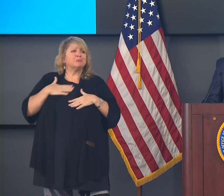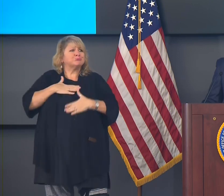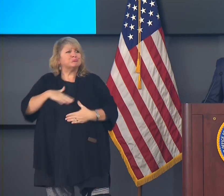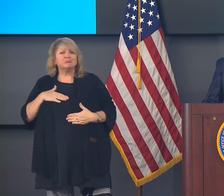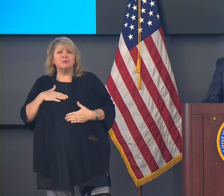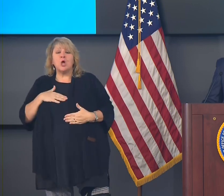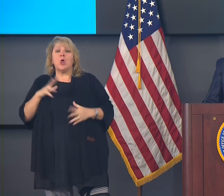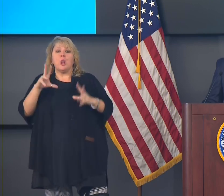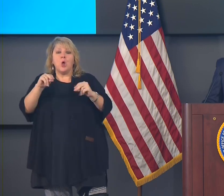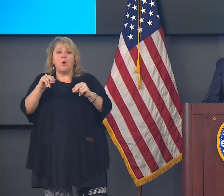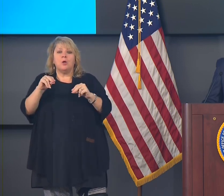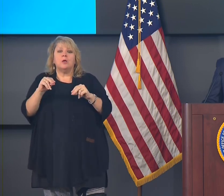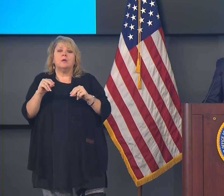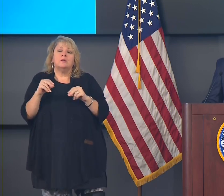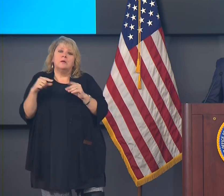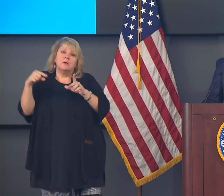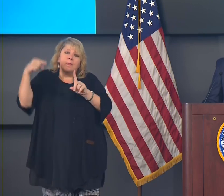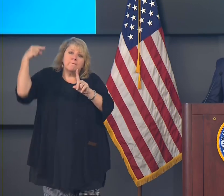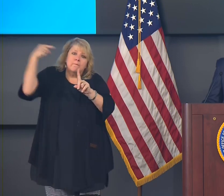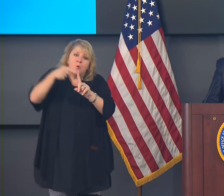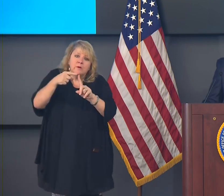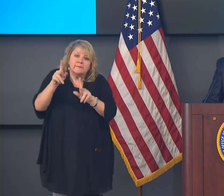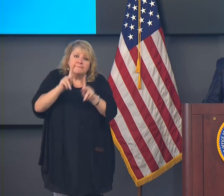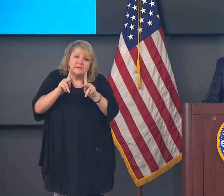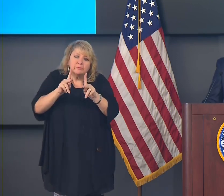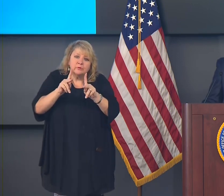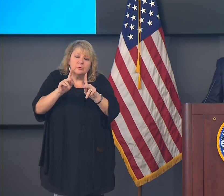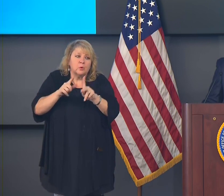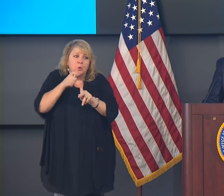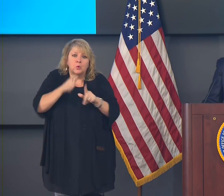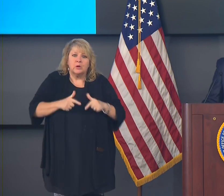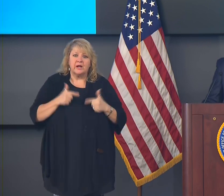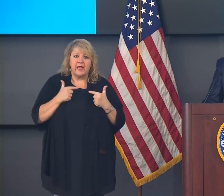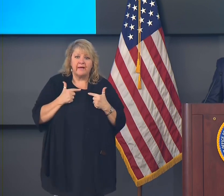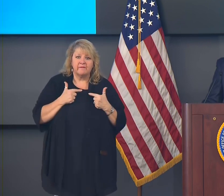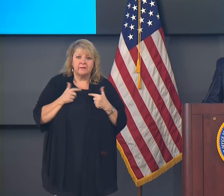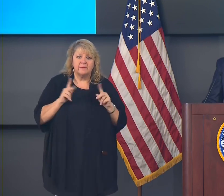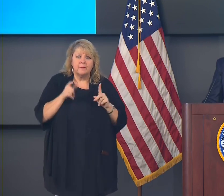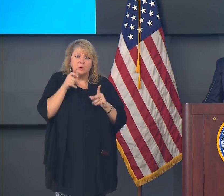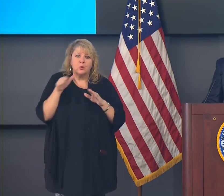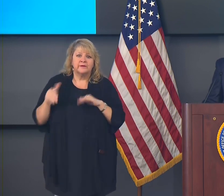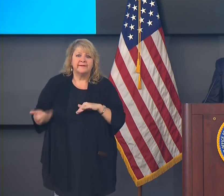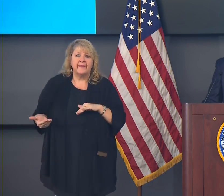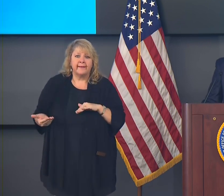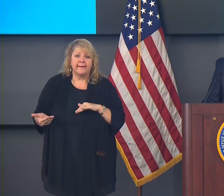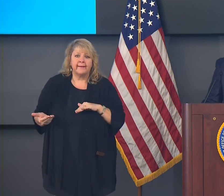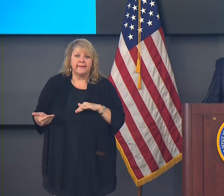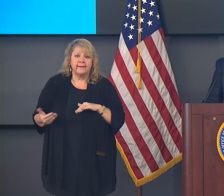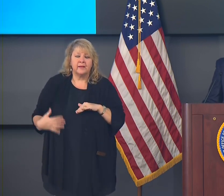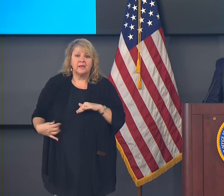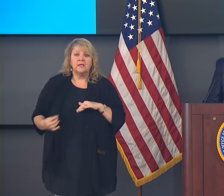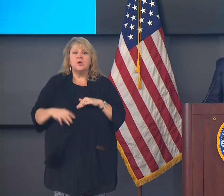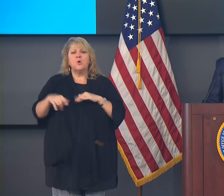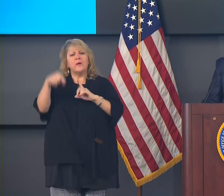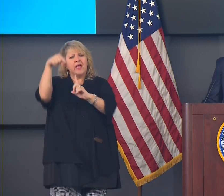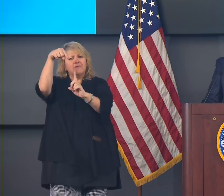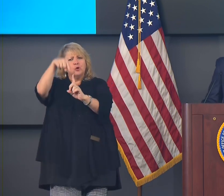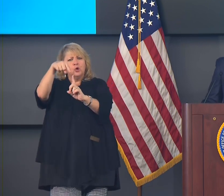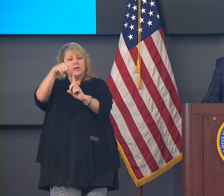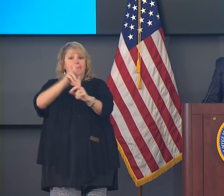doing our very best to strike the right balance between lives on the one hand and livelihoods on the other.